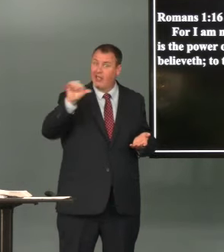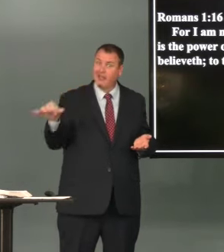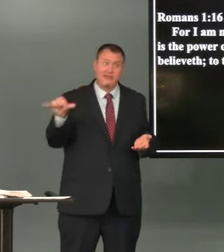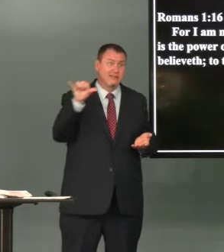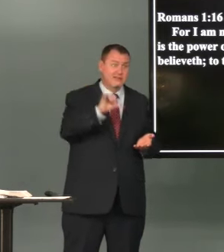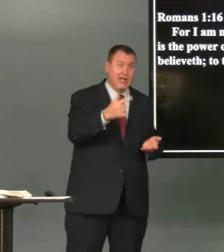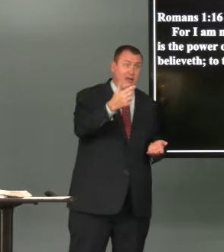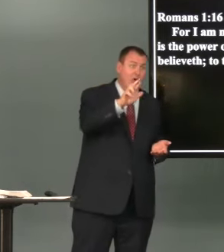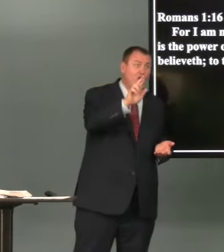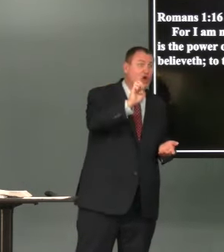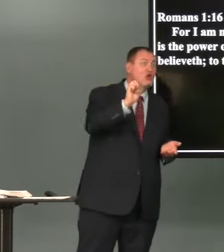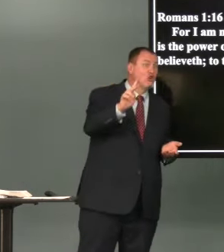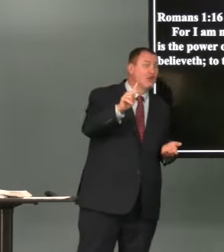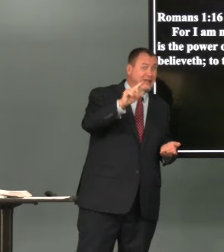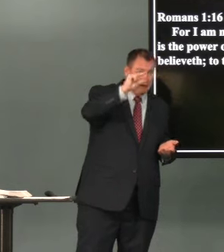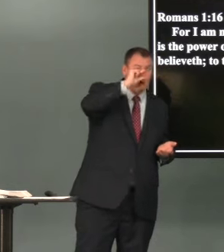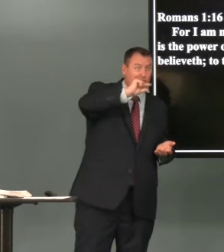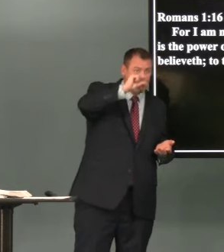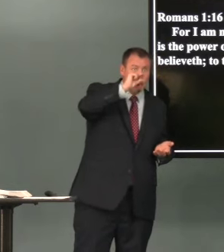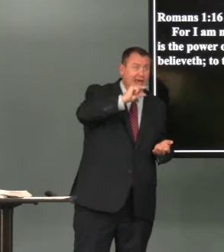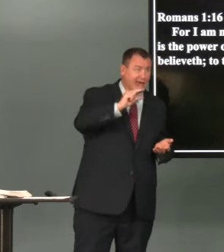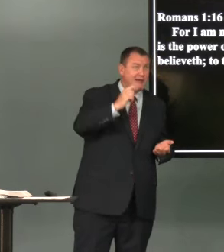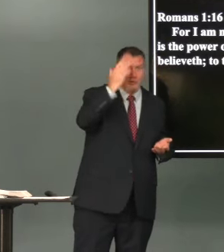is the same yes gentile or greek